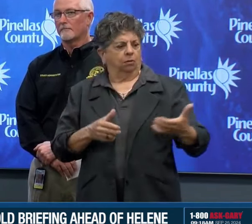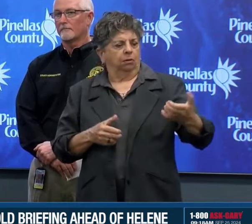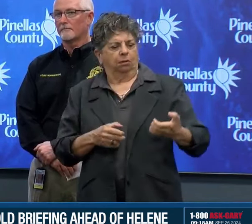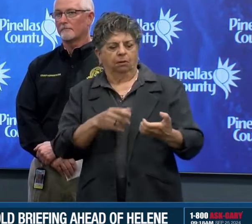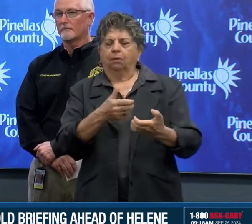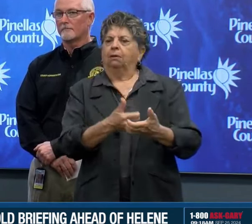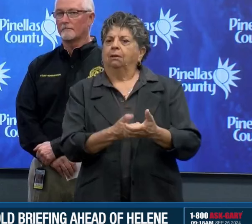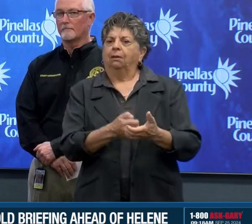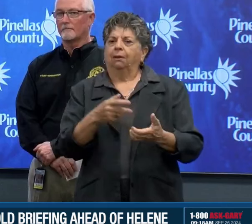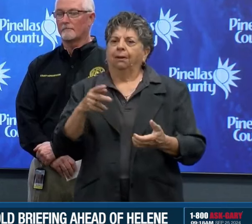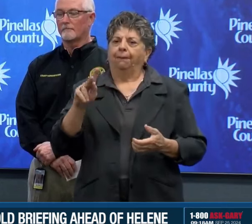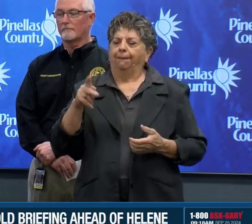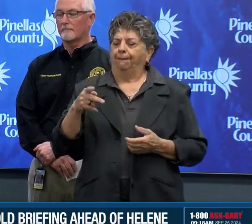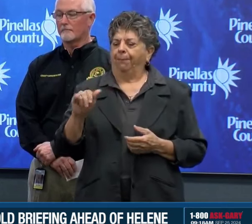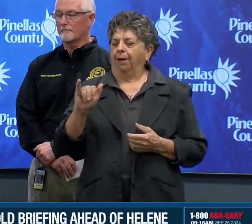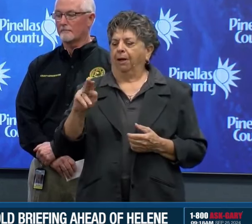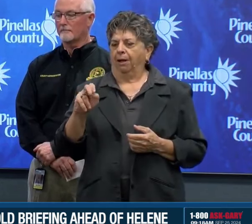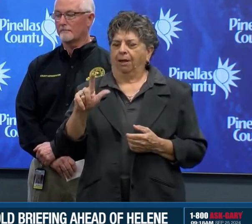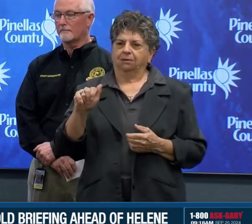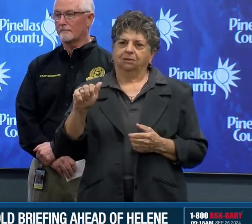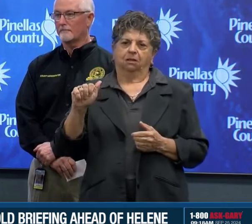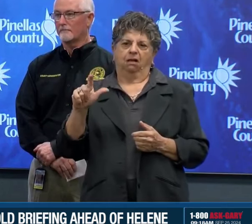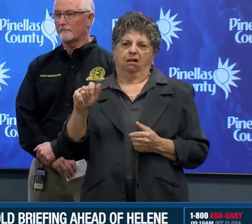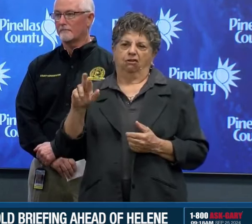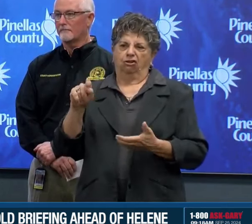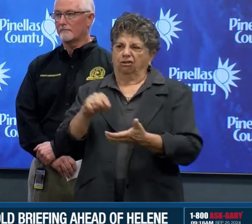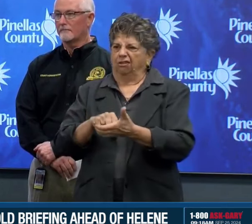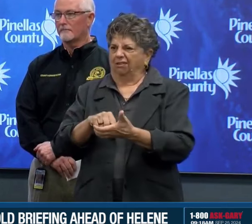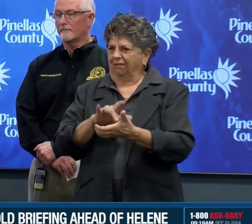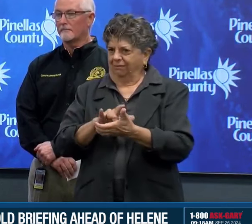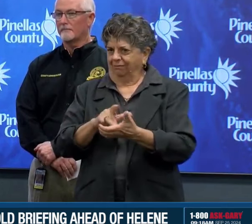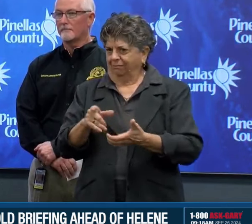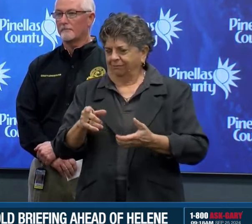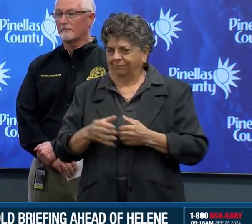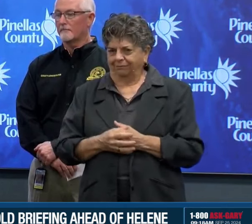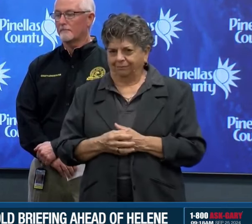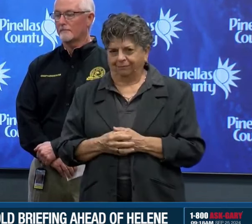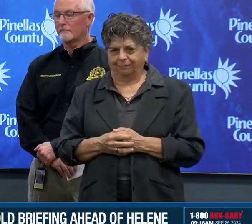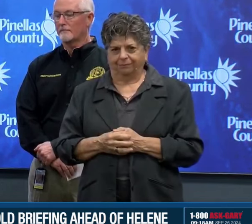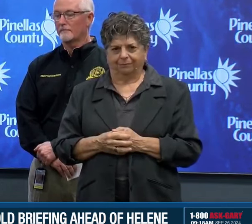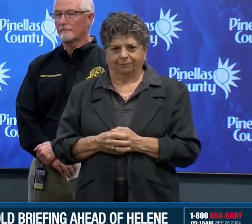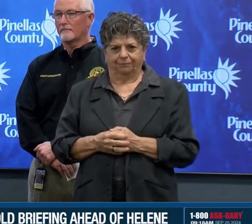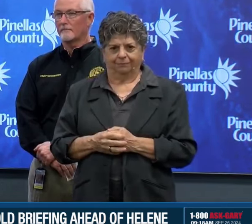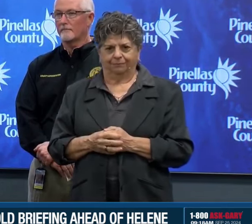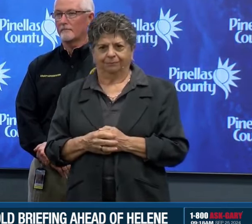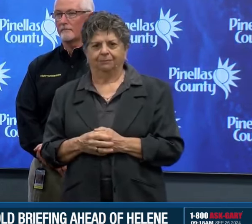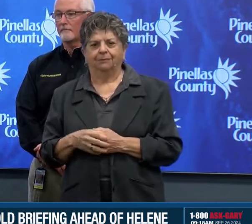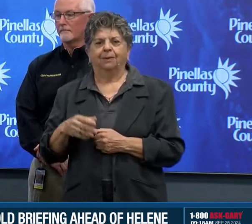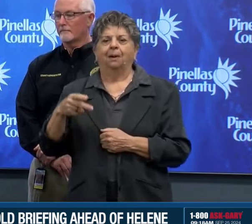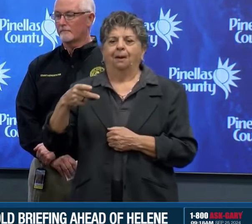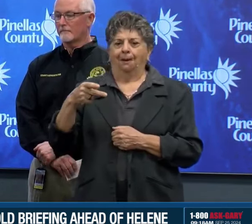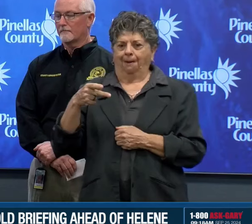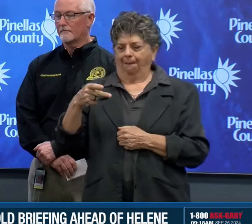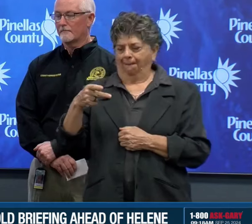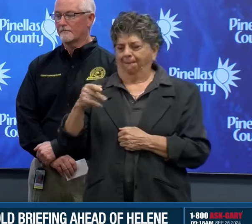app. We're here for you. Please feel free to call the County Information Center at 727